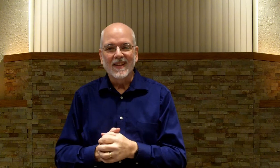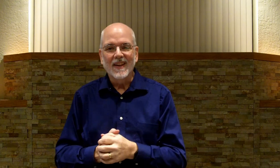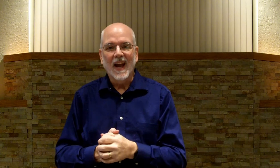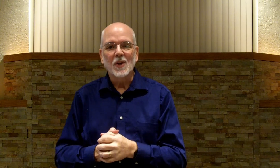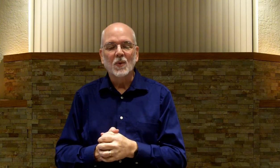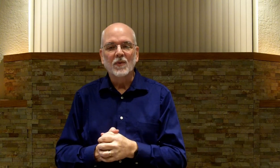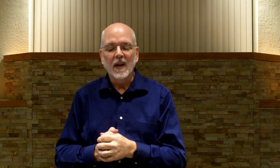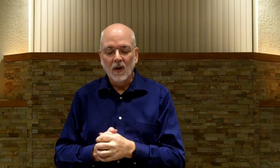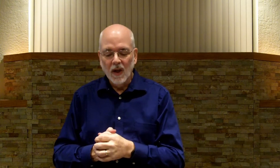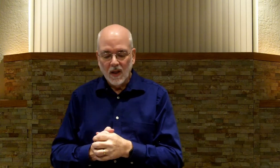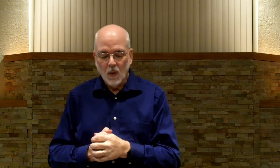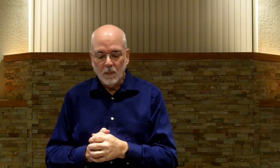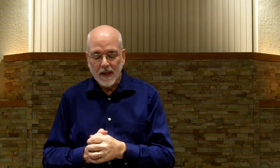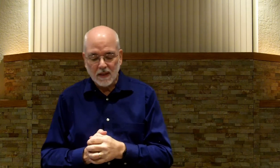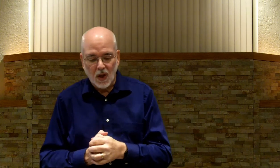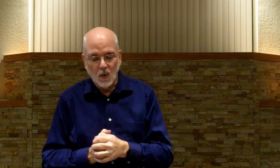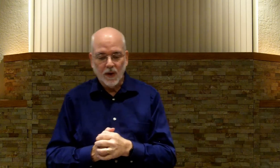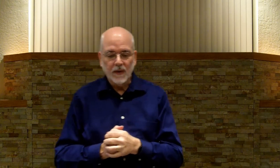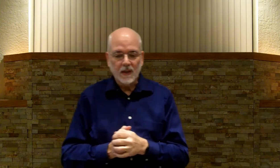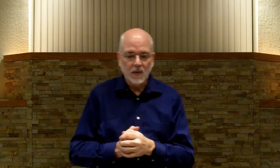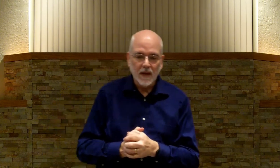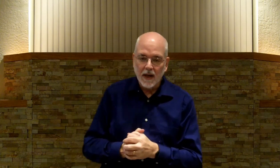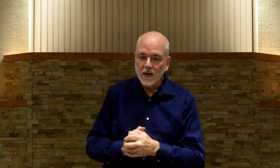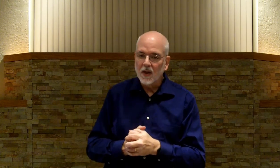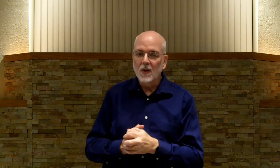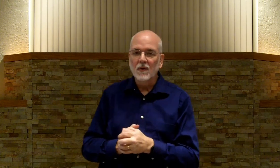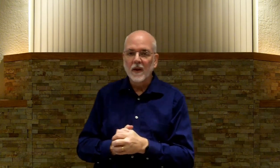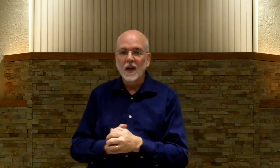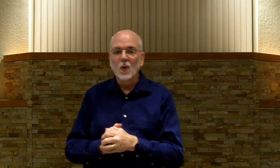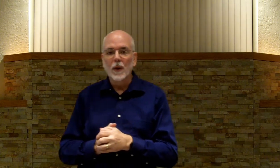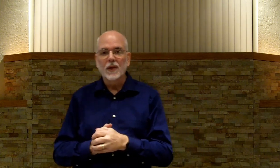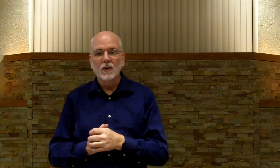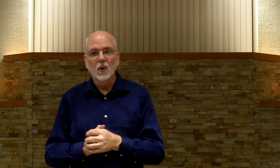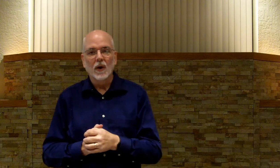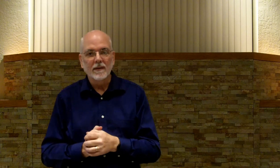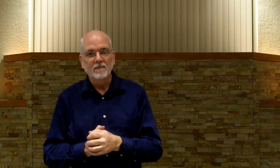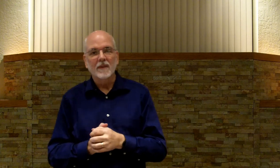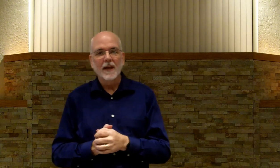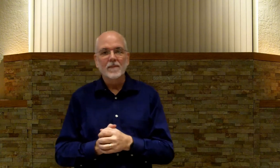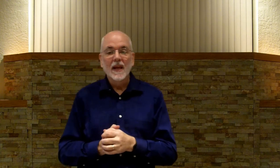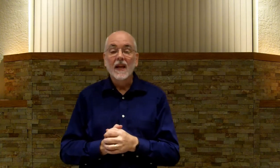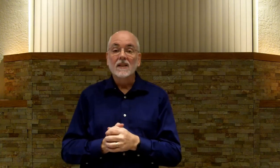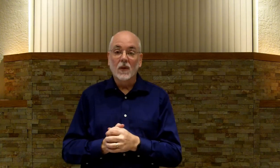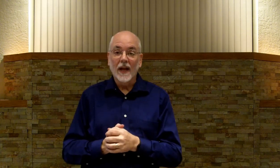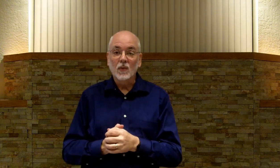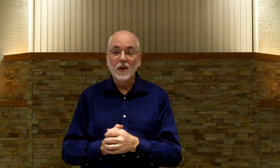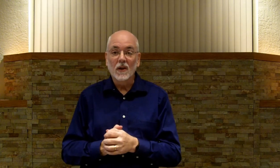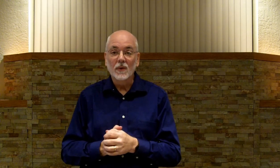The. Actual. Video. There. Won't. A. Slow. One. On. One. I'm. Just. Going. To. With. The. Recording. Okay. So. That's. Where. You'll. Go.